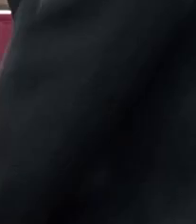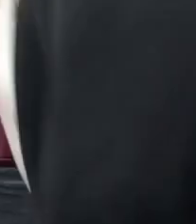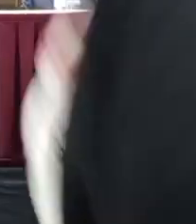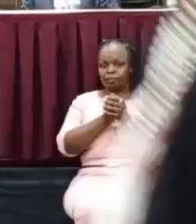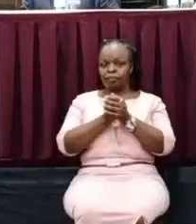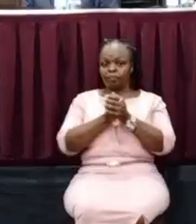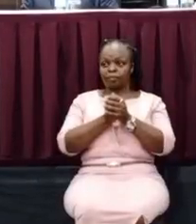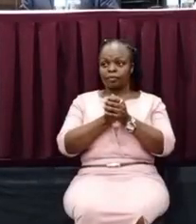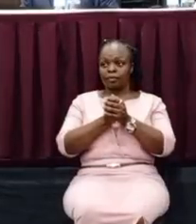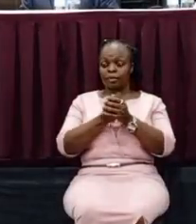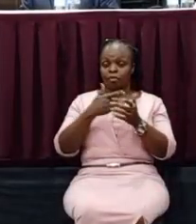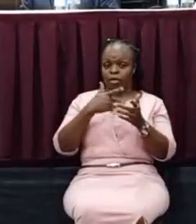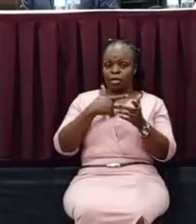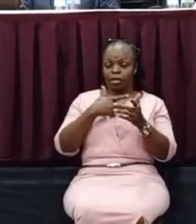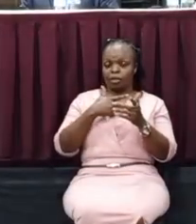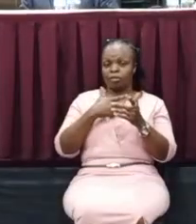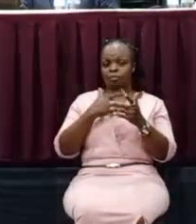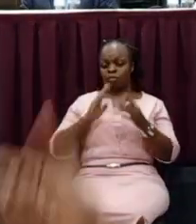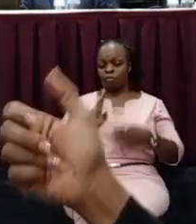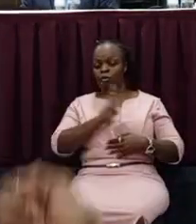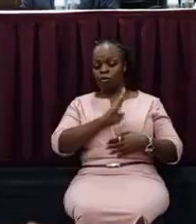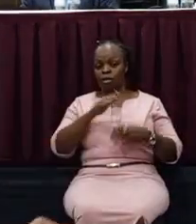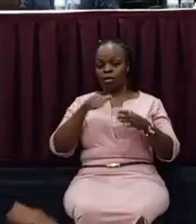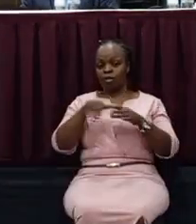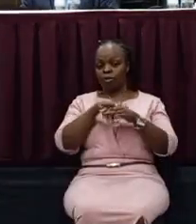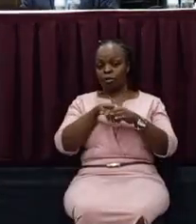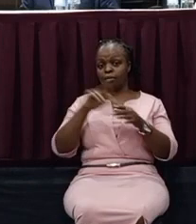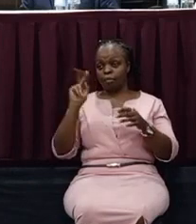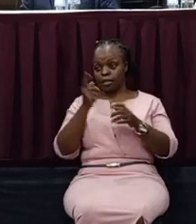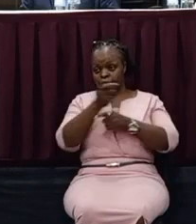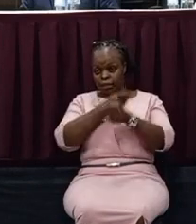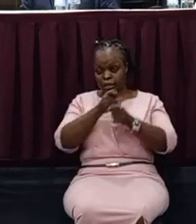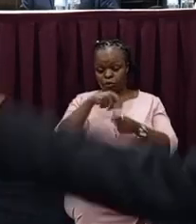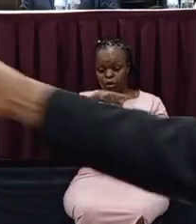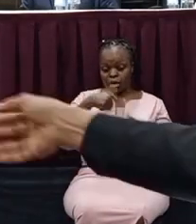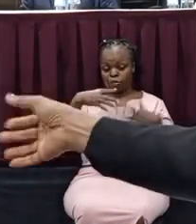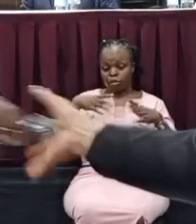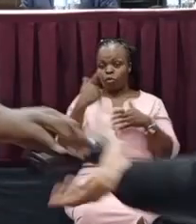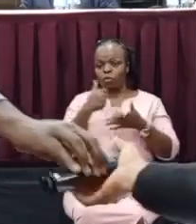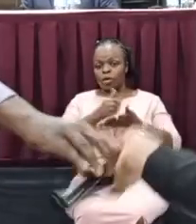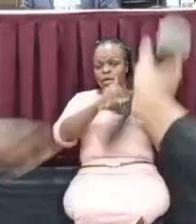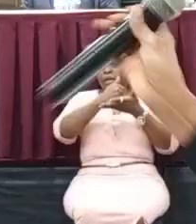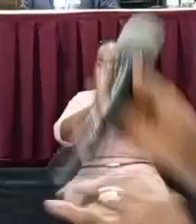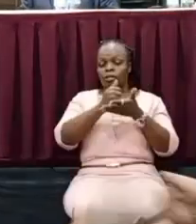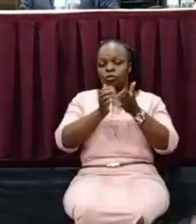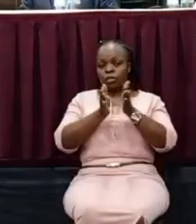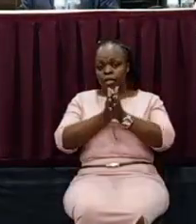I'm a board member of Kentridge. We are the people who are assisting, together with the management, and